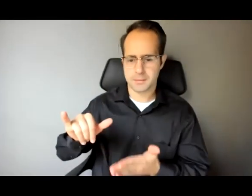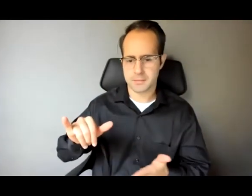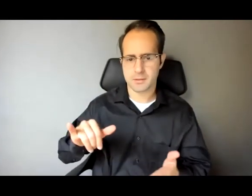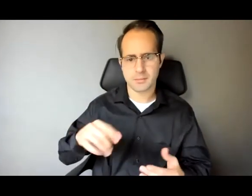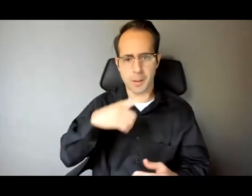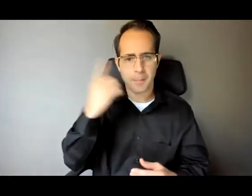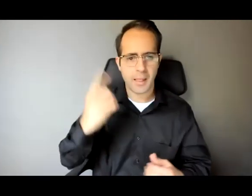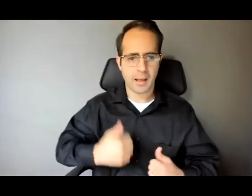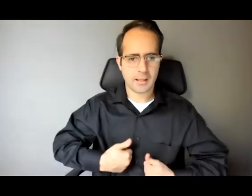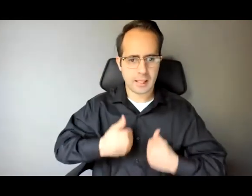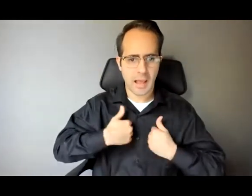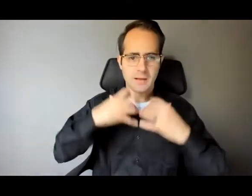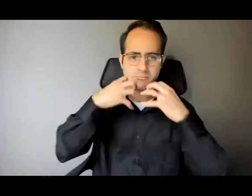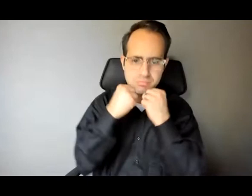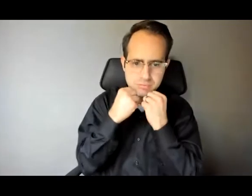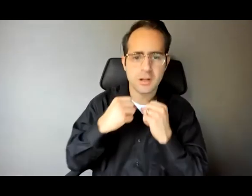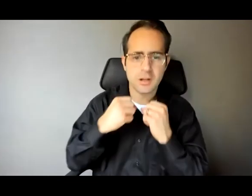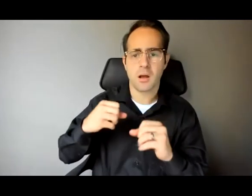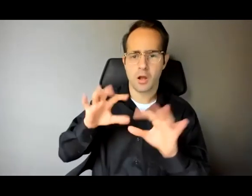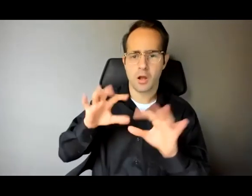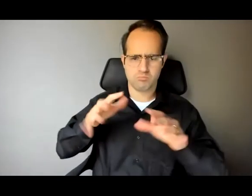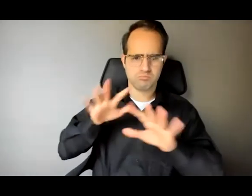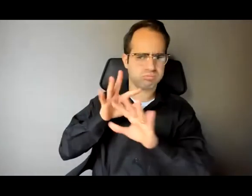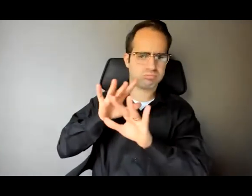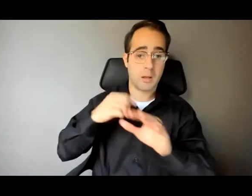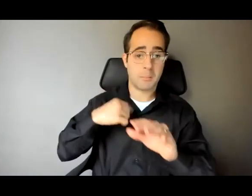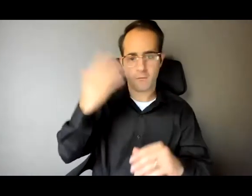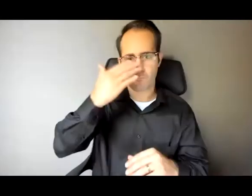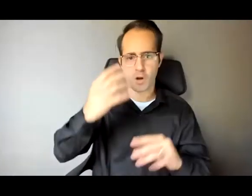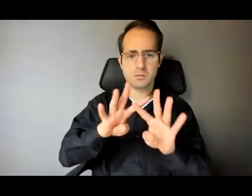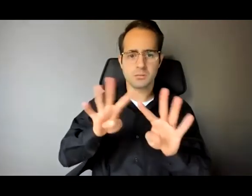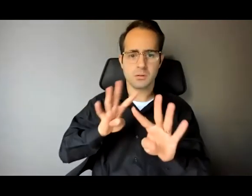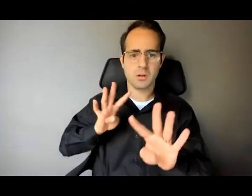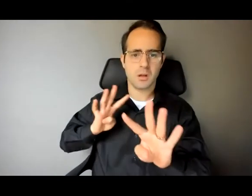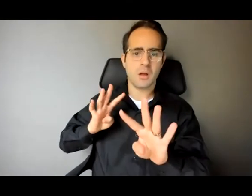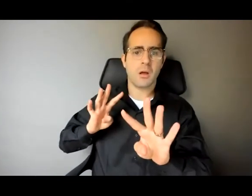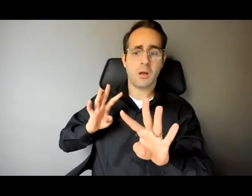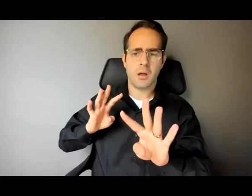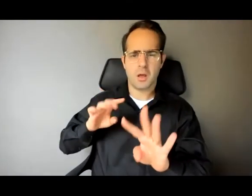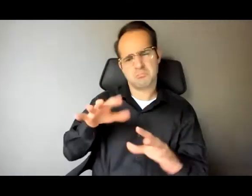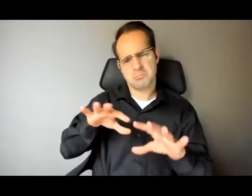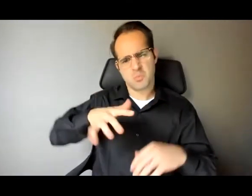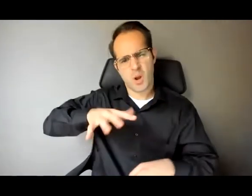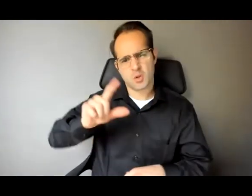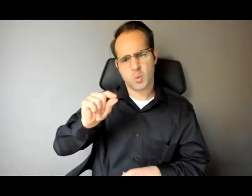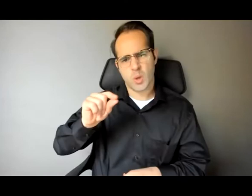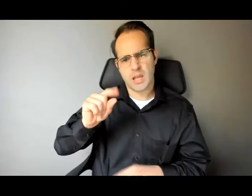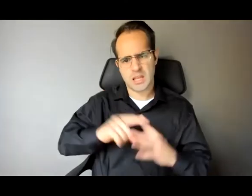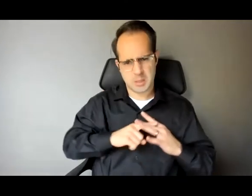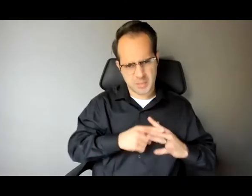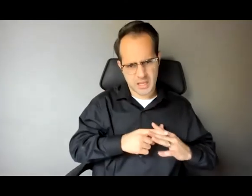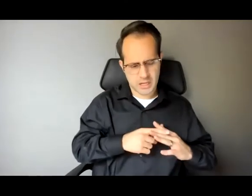march and I was at the front of the line and there were only about 20 of us in the beginning we started at Washington Square Park downtown Manhattan